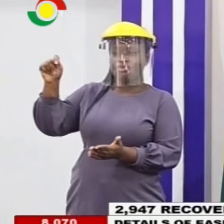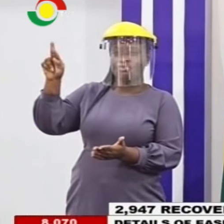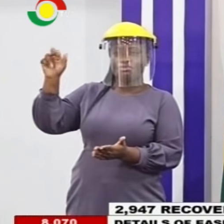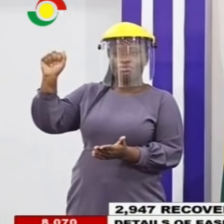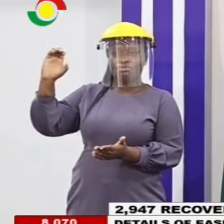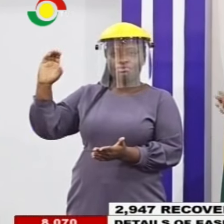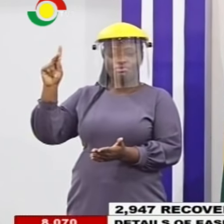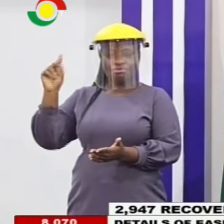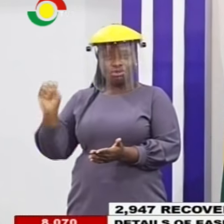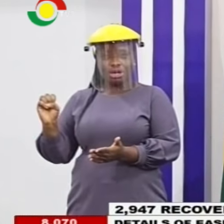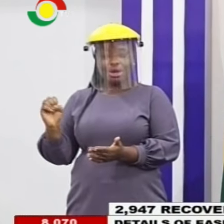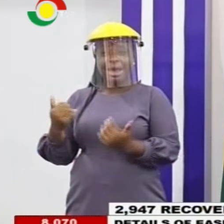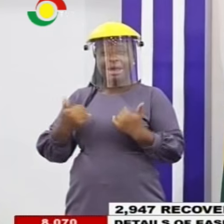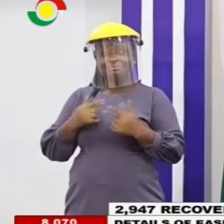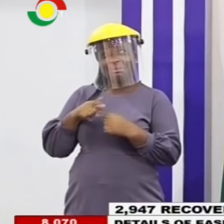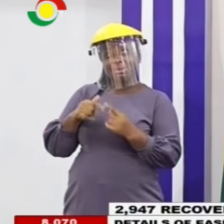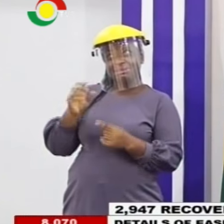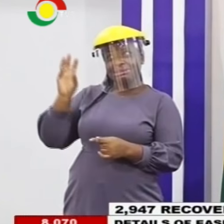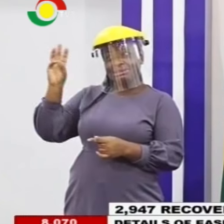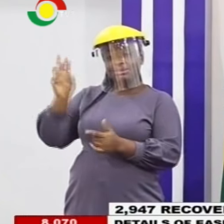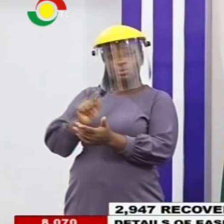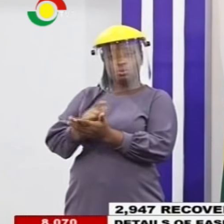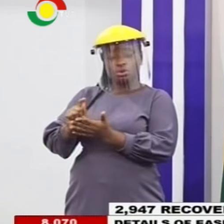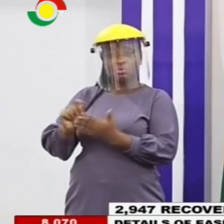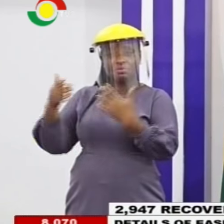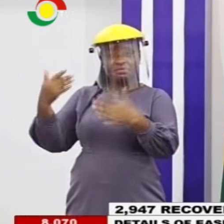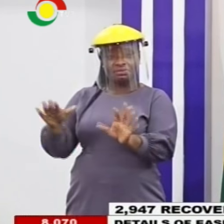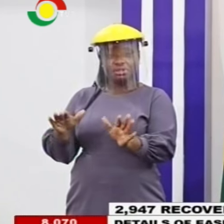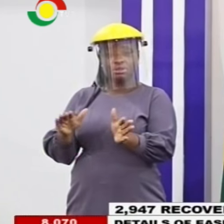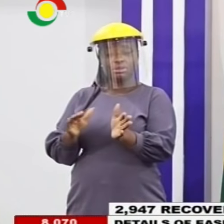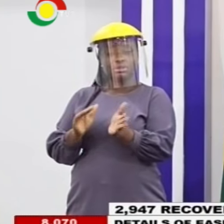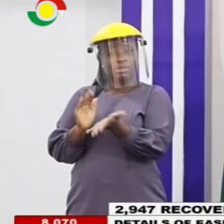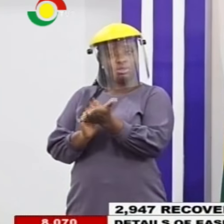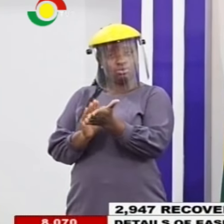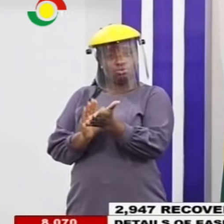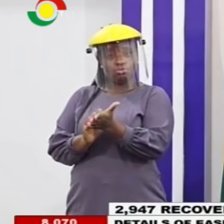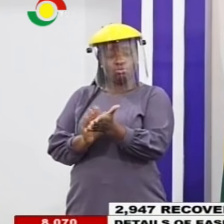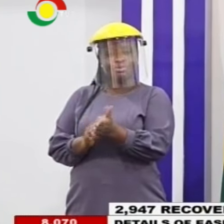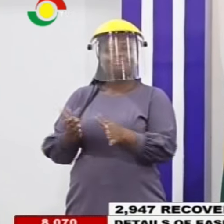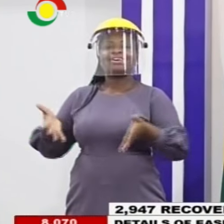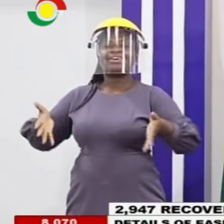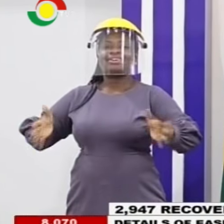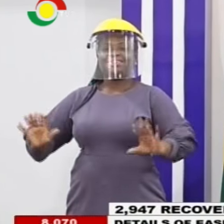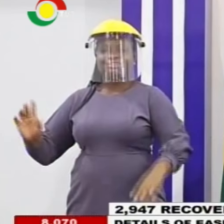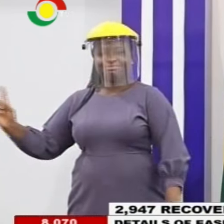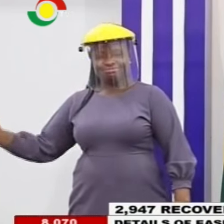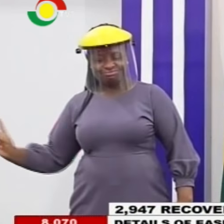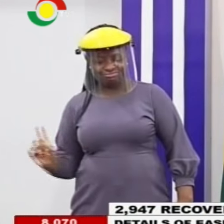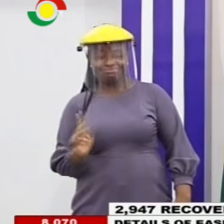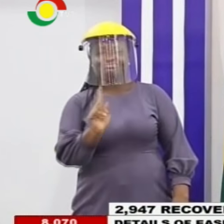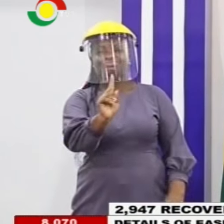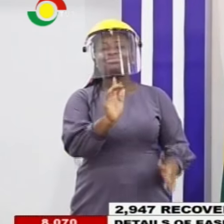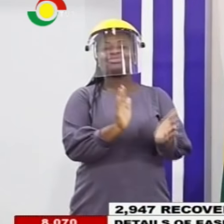had about six weeks to finish the first semester work will be allowed also to be on campus